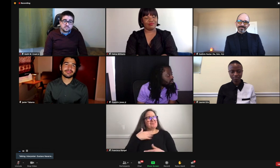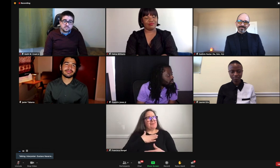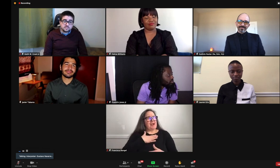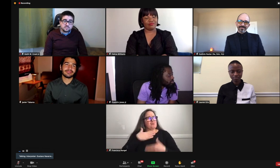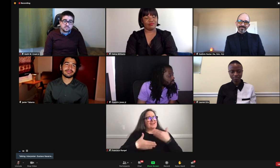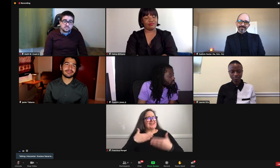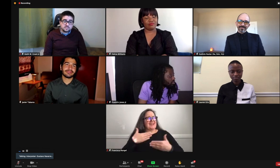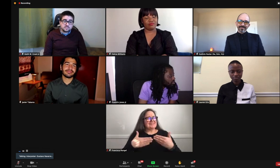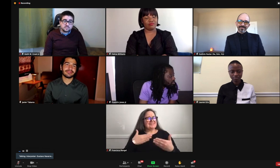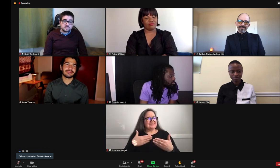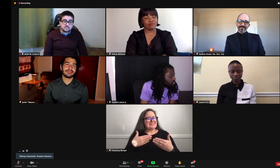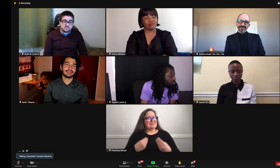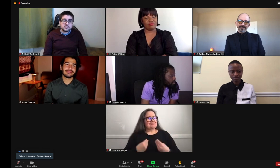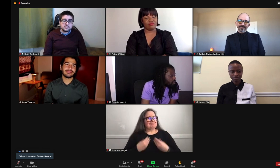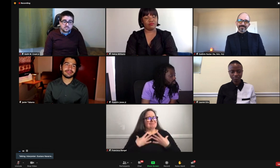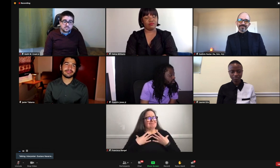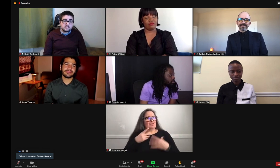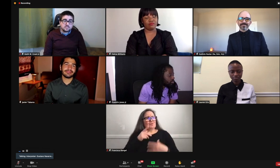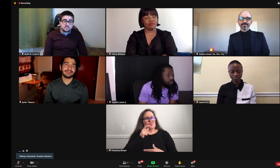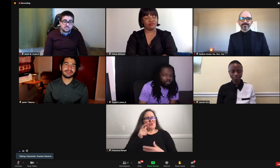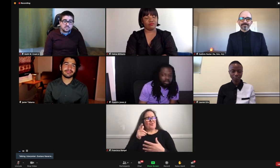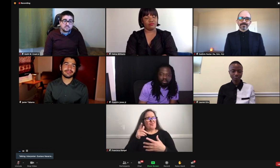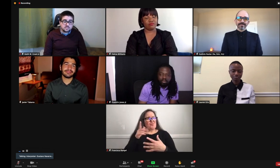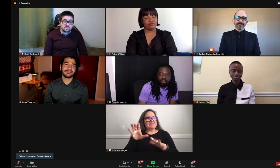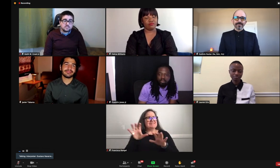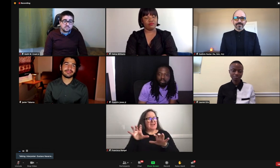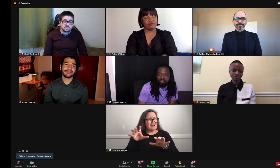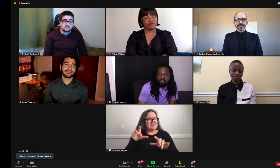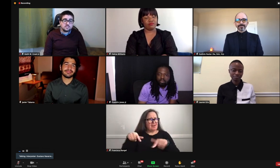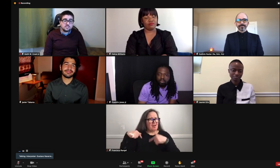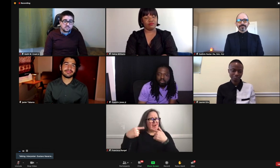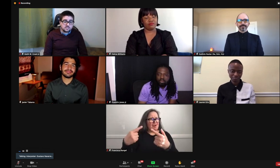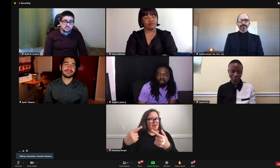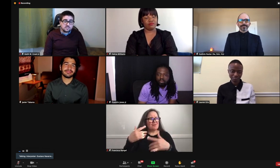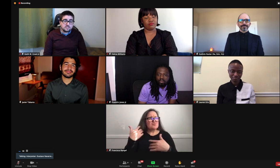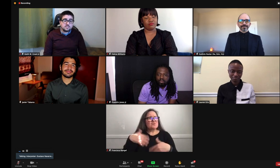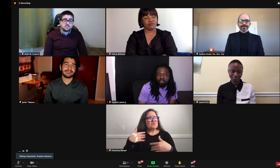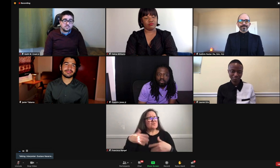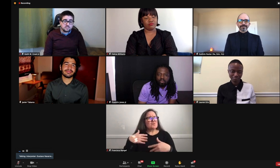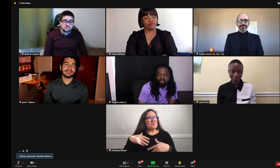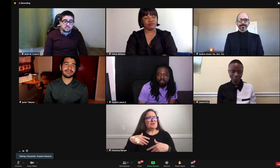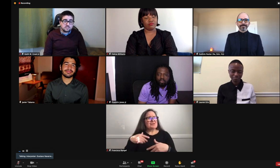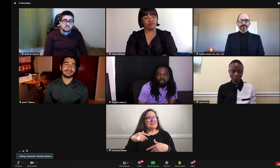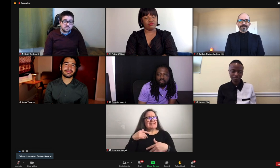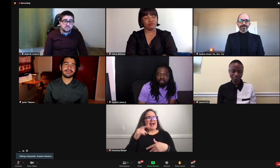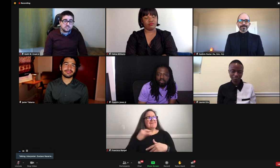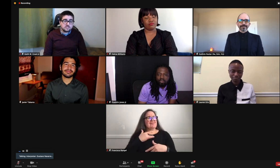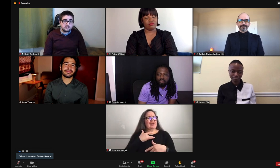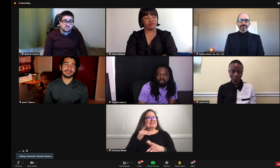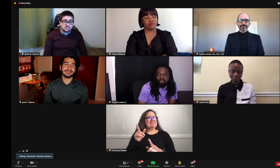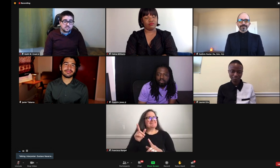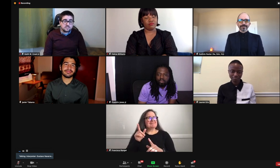I go very often. And it's a place of inspiration for me, everything, from everything that he did.